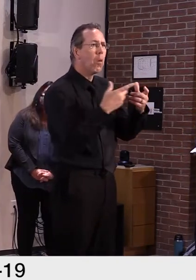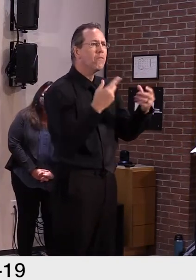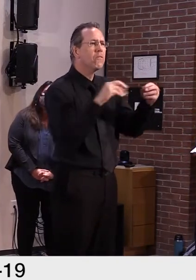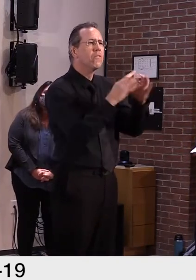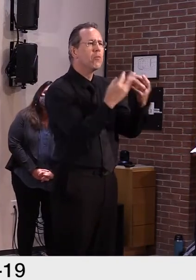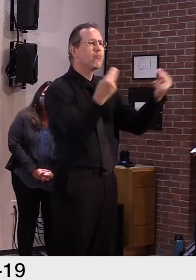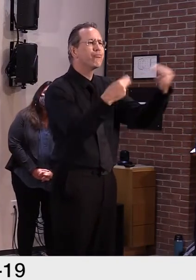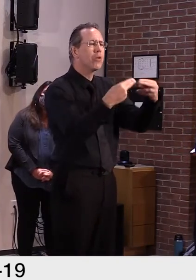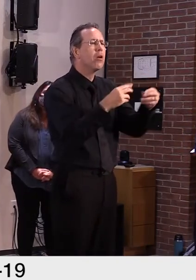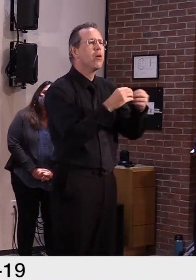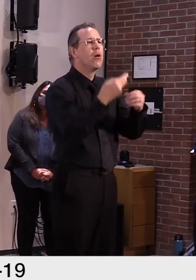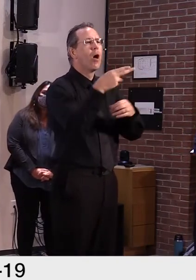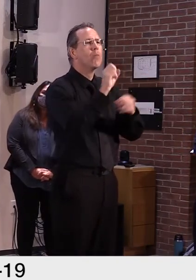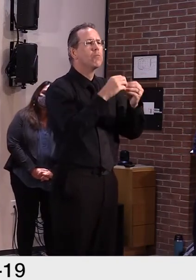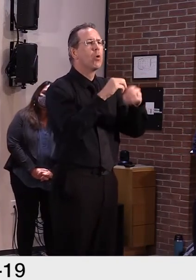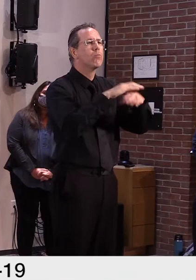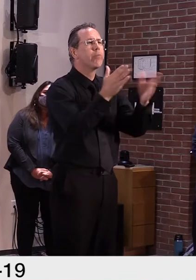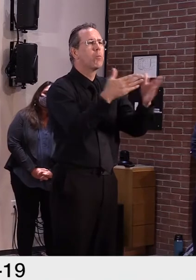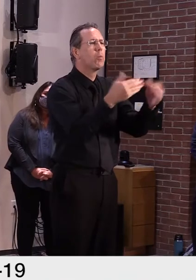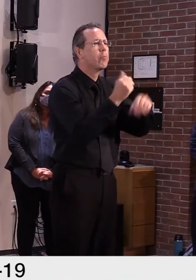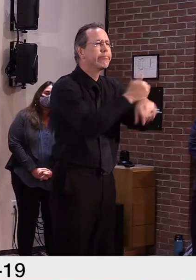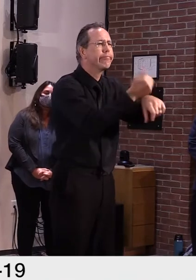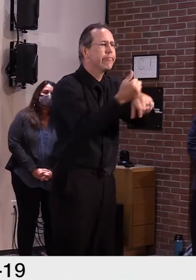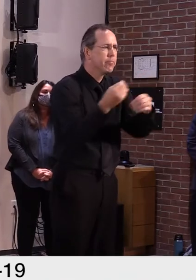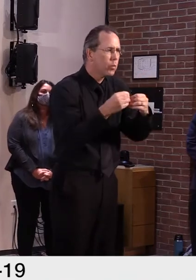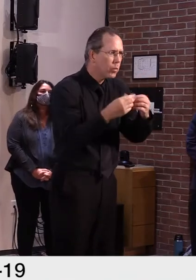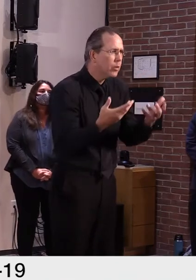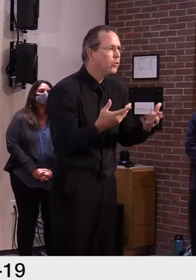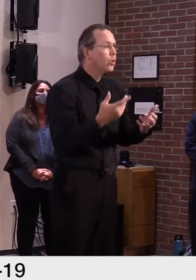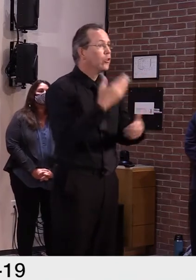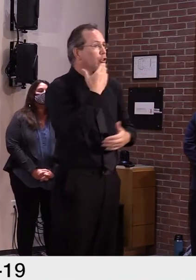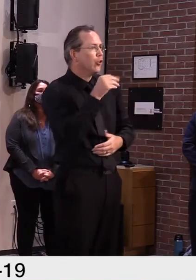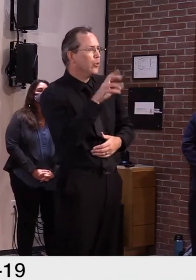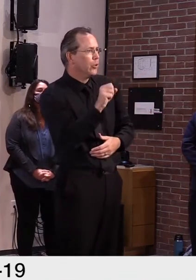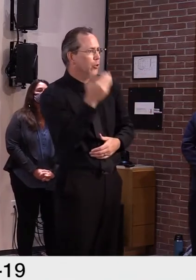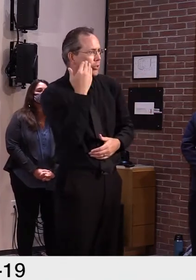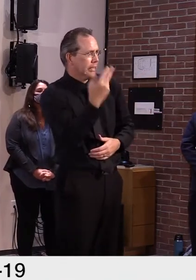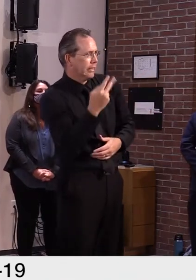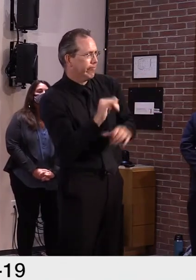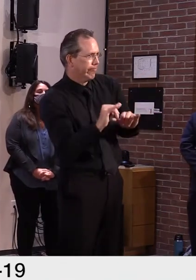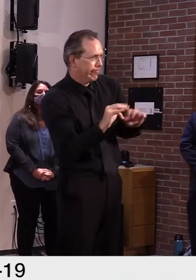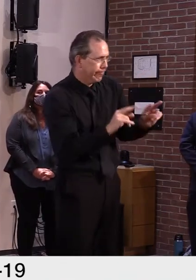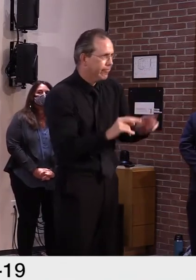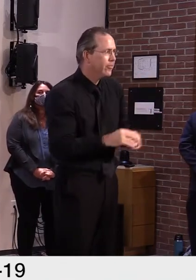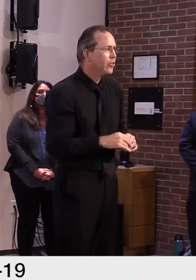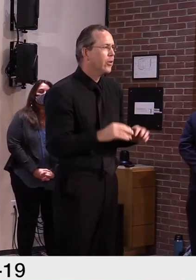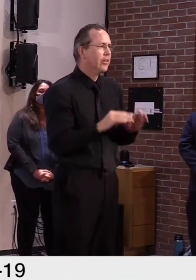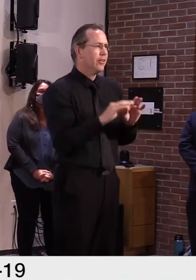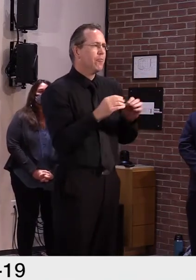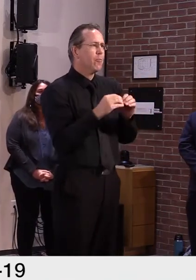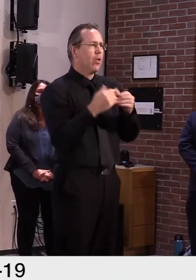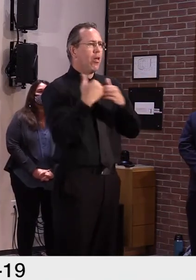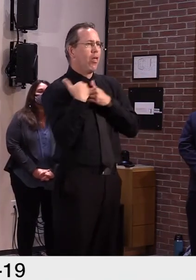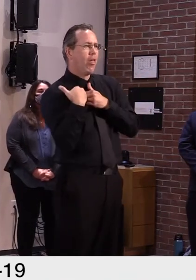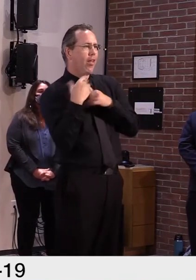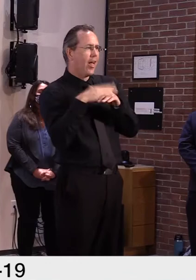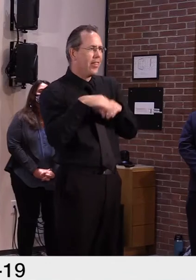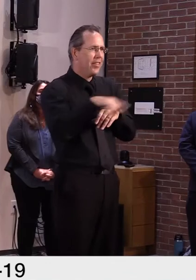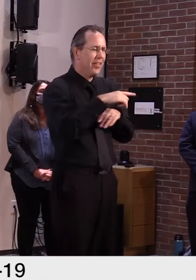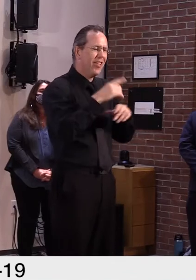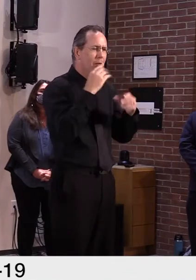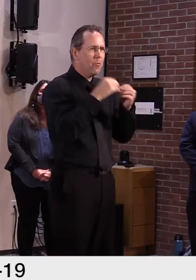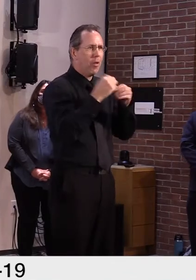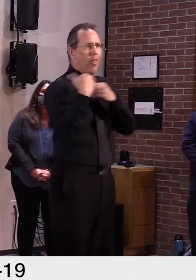it does lessen some of the pressure on the, on the school program. So the hubs that we've put into place. So